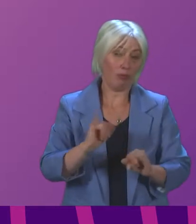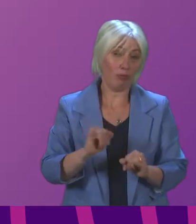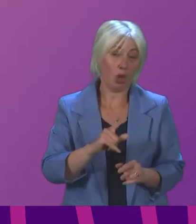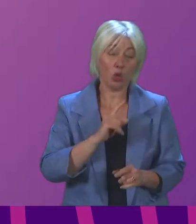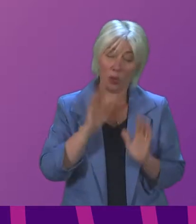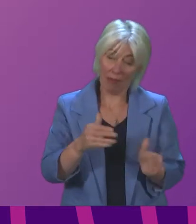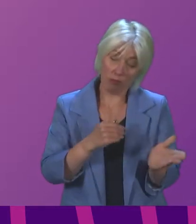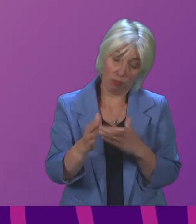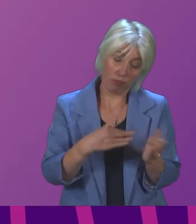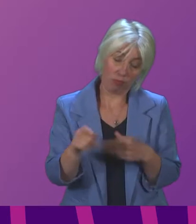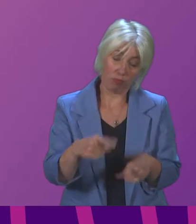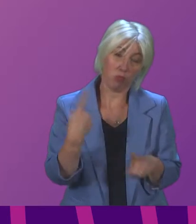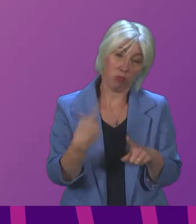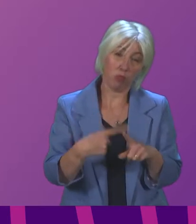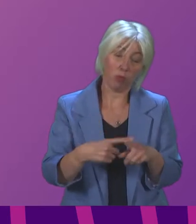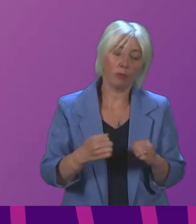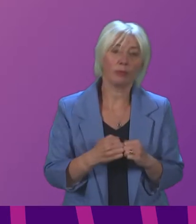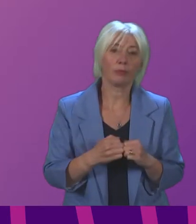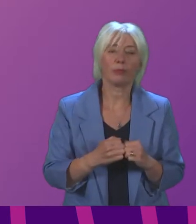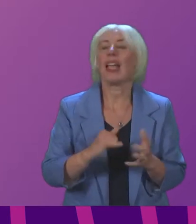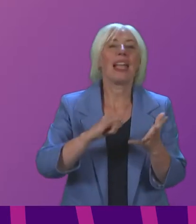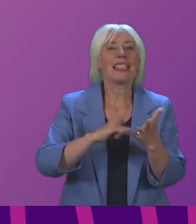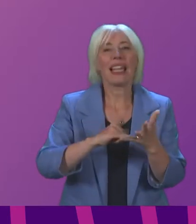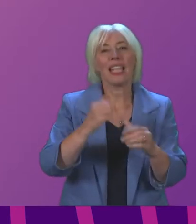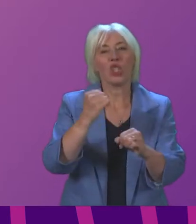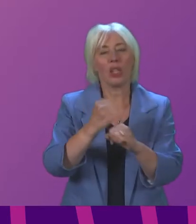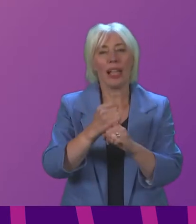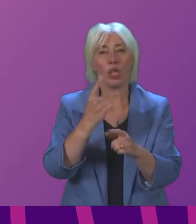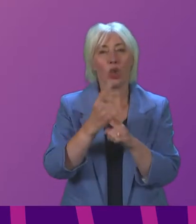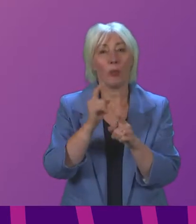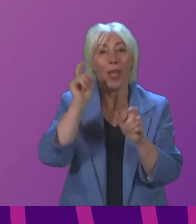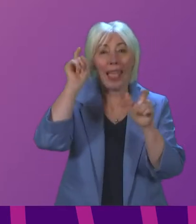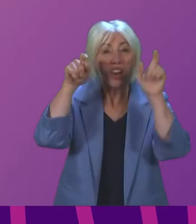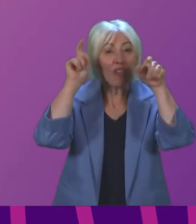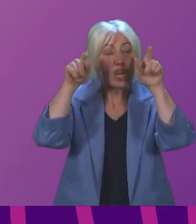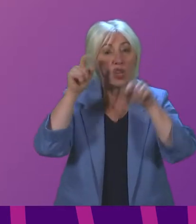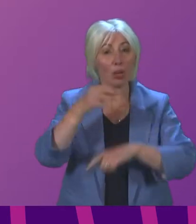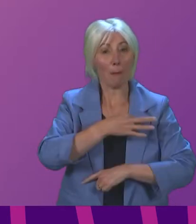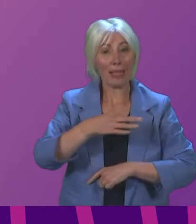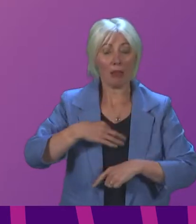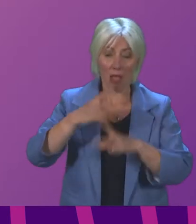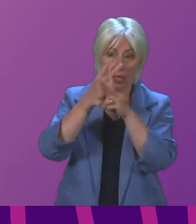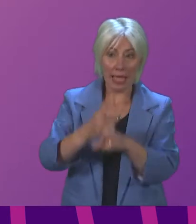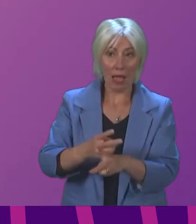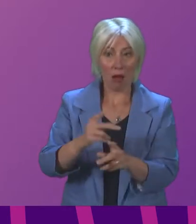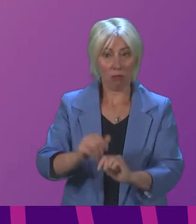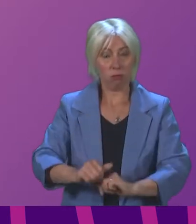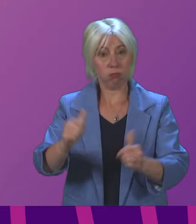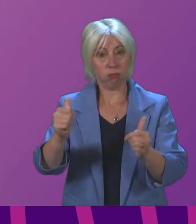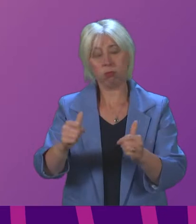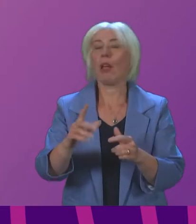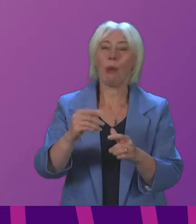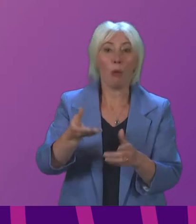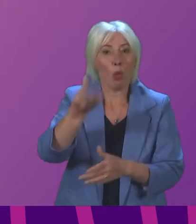addressed Sandesh Grohani talked about the issue of innovation in medical care and the opportunity that provides how we can